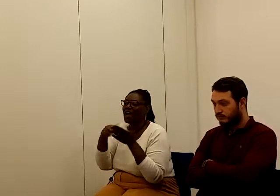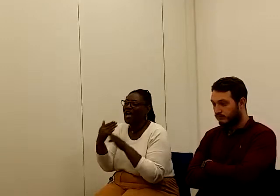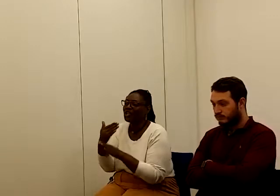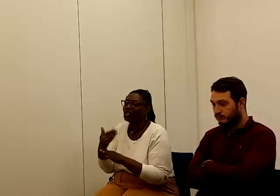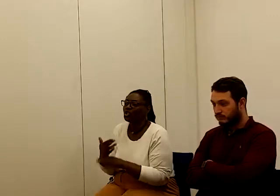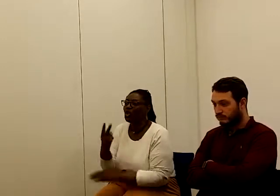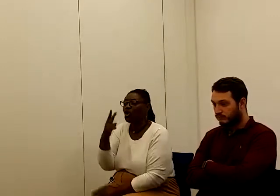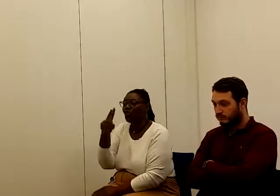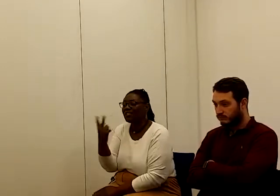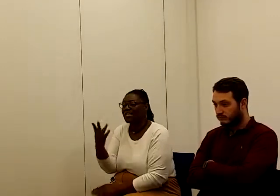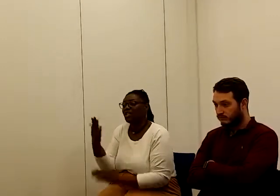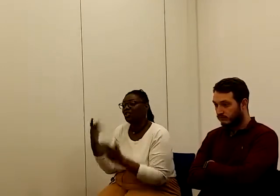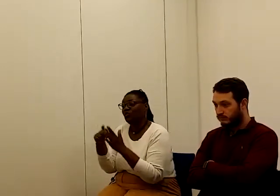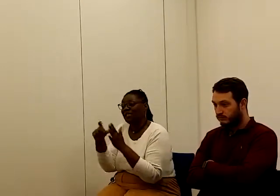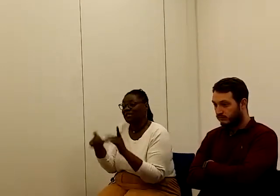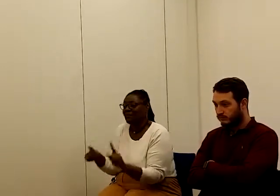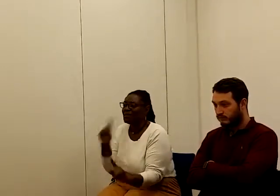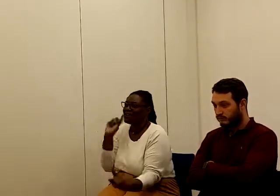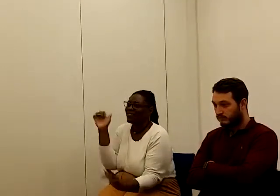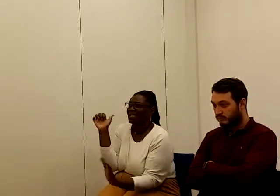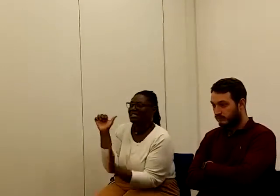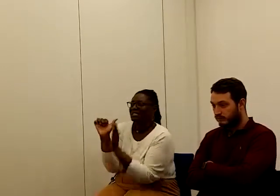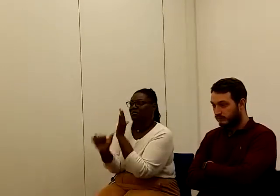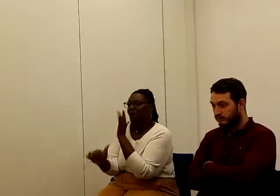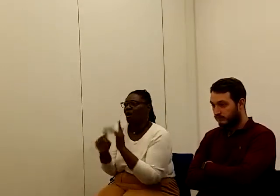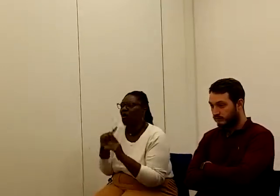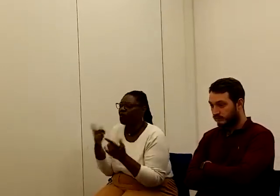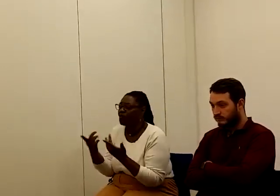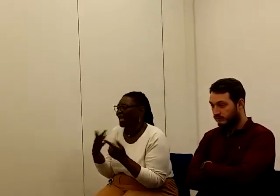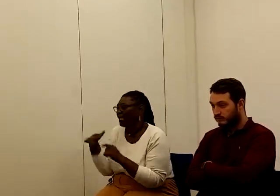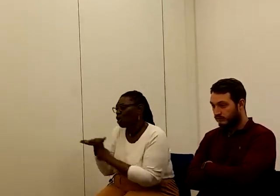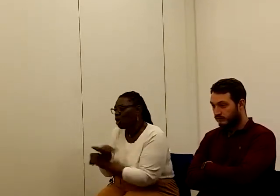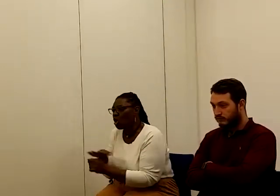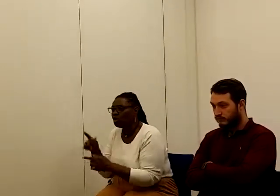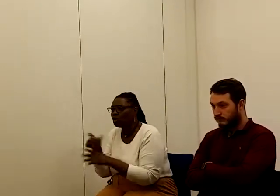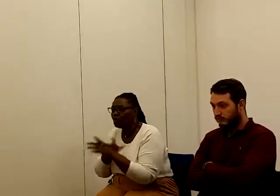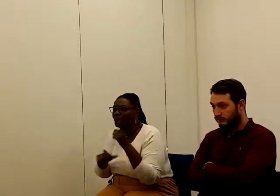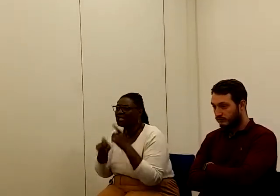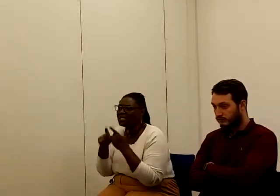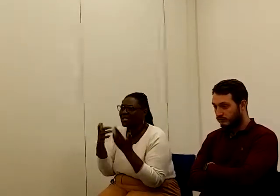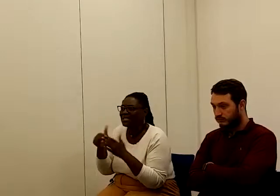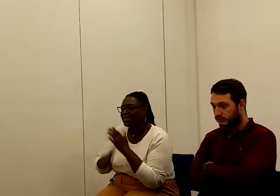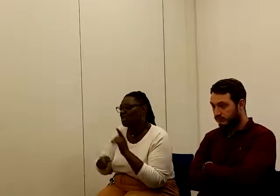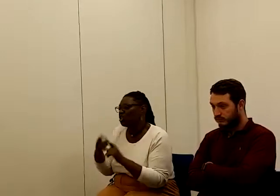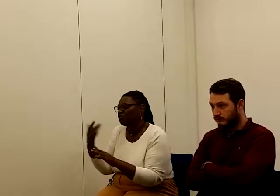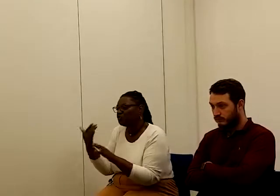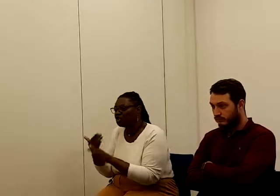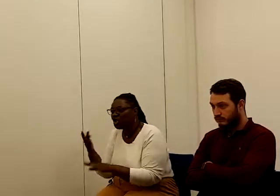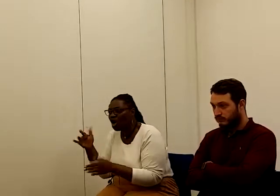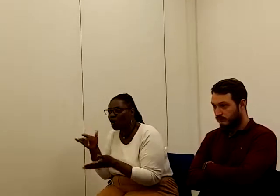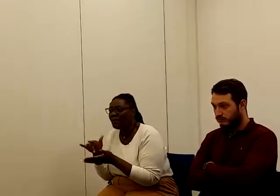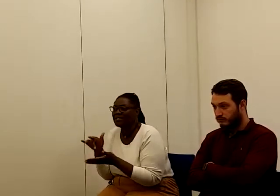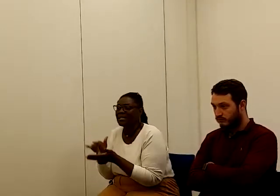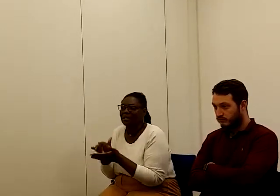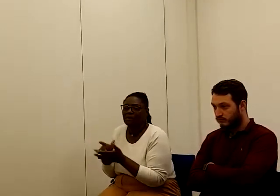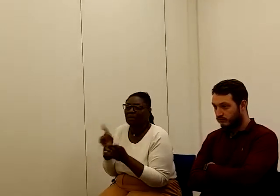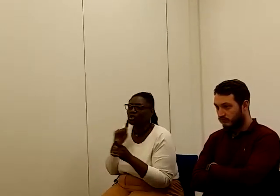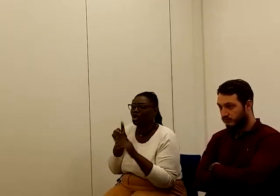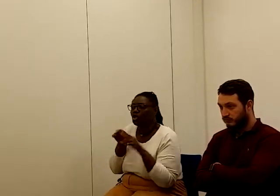quite the springboard for starting some action in the local communities, street stalls and job centres. We've got the